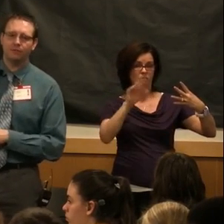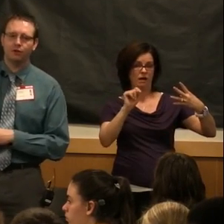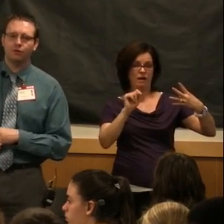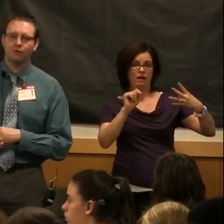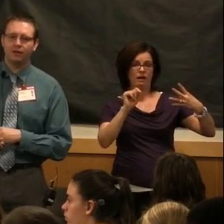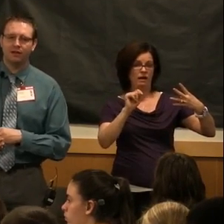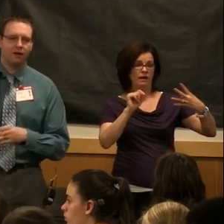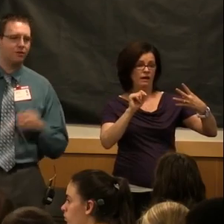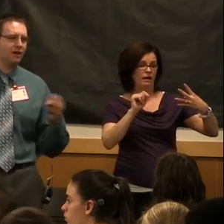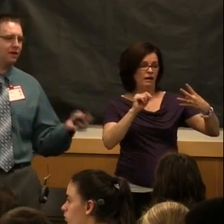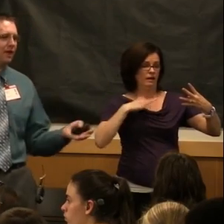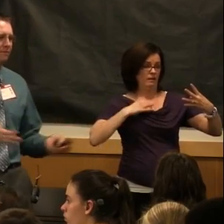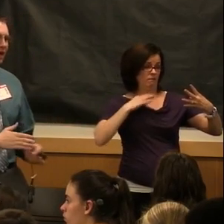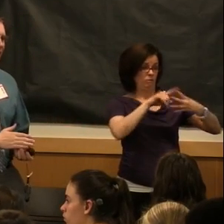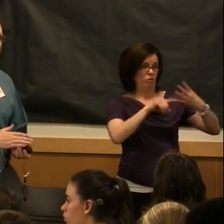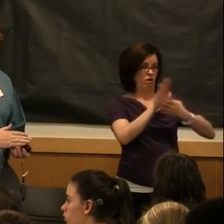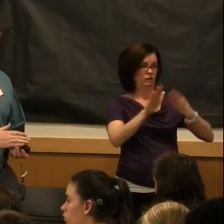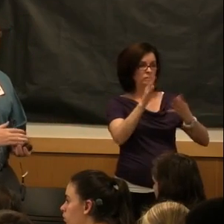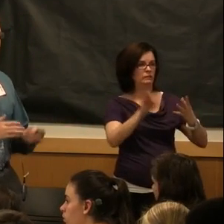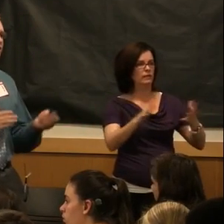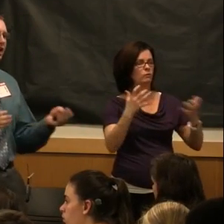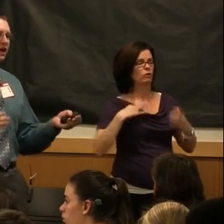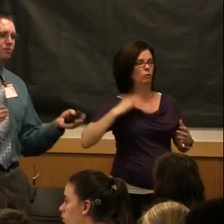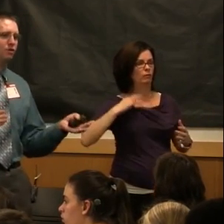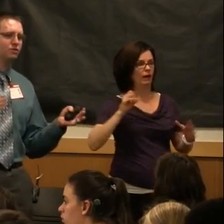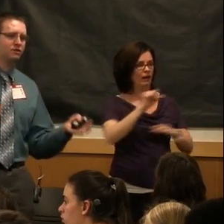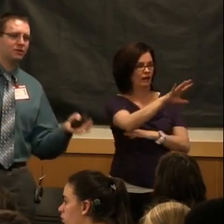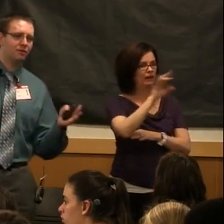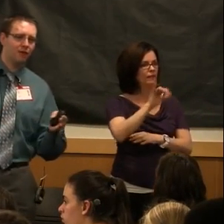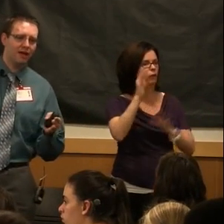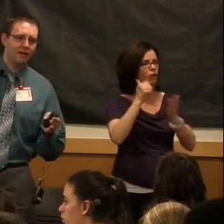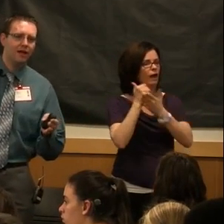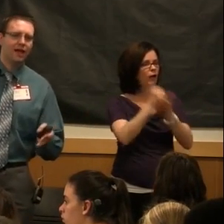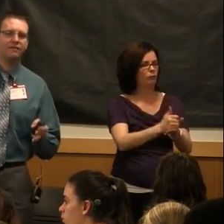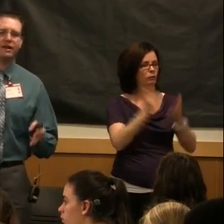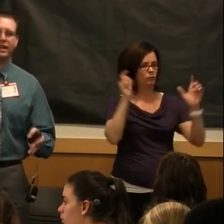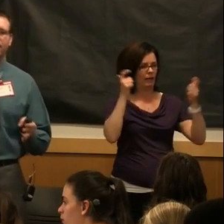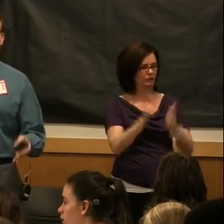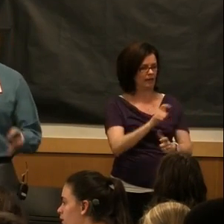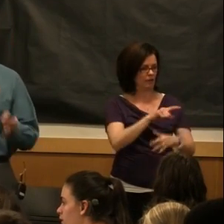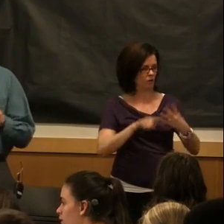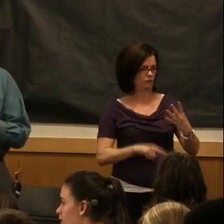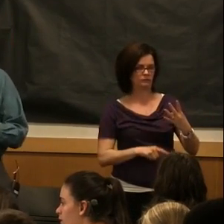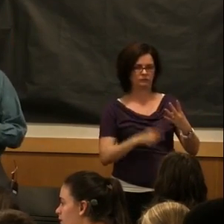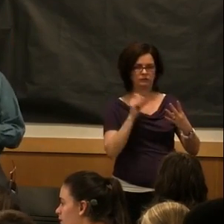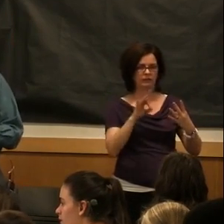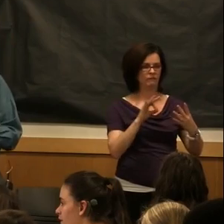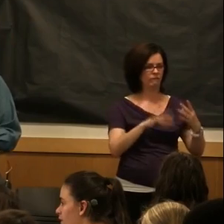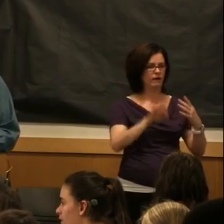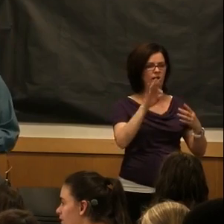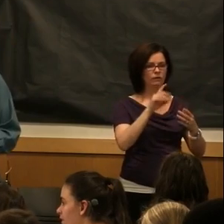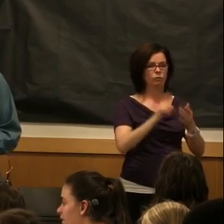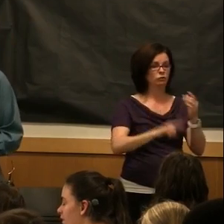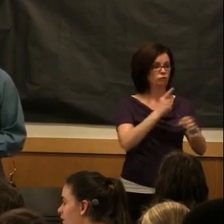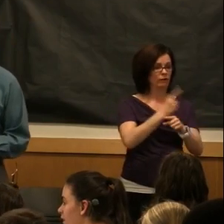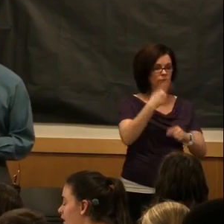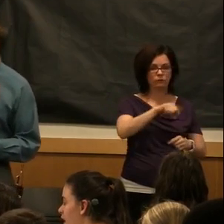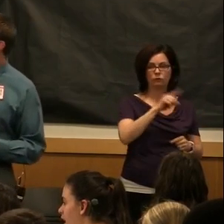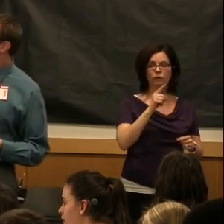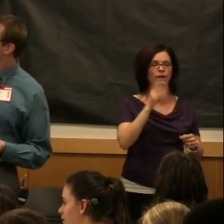what's going to help you really narrow down that path and decide which one's going to be right and finding out if you're eligible for those schools.